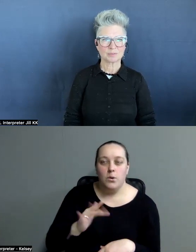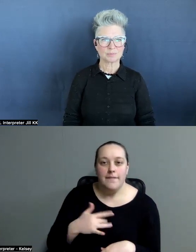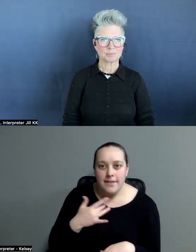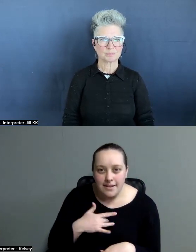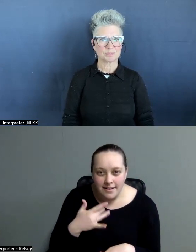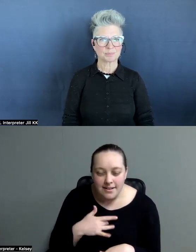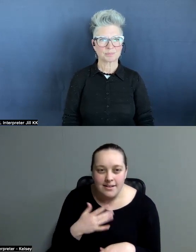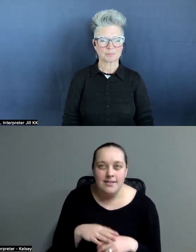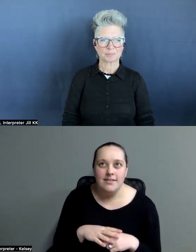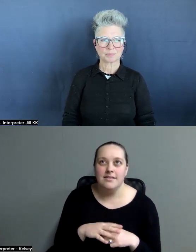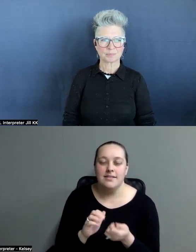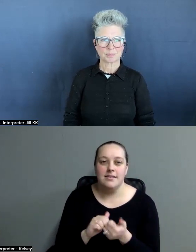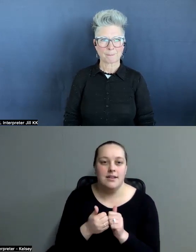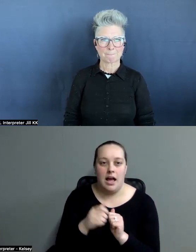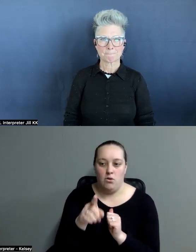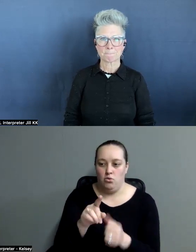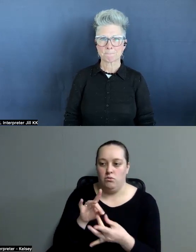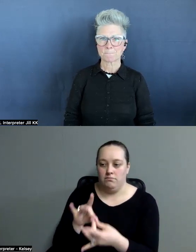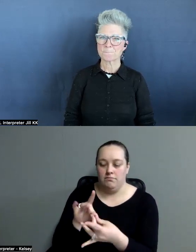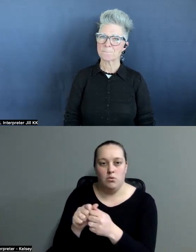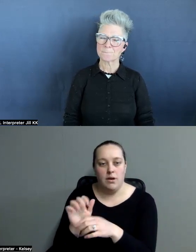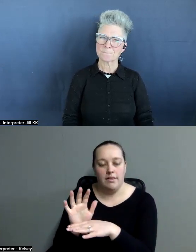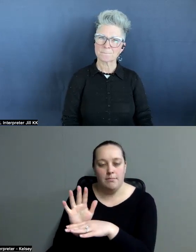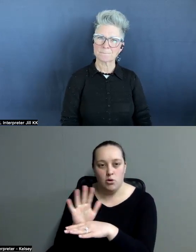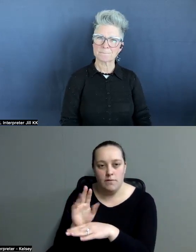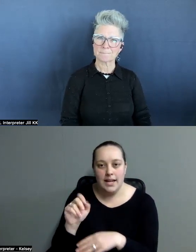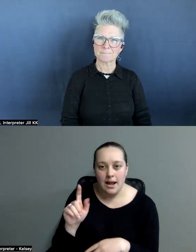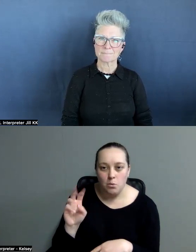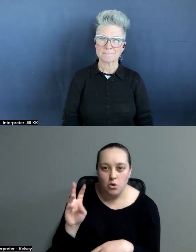work with the movie network. And